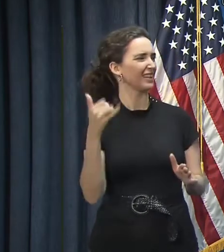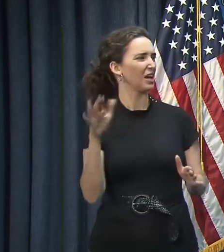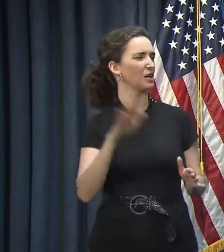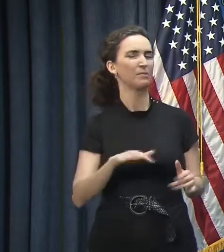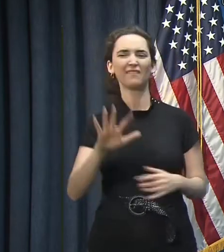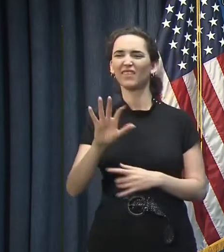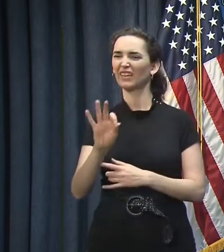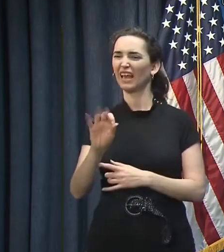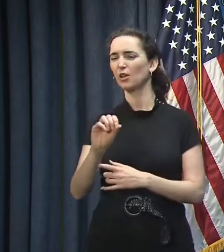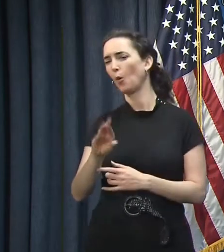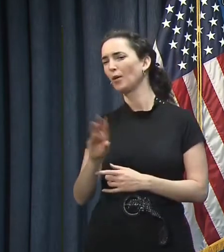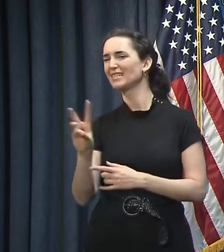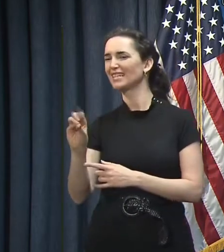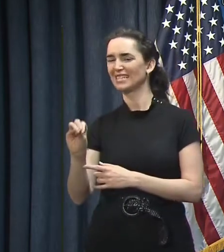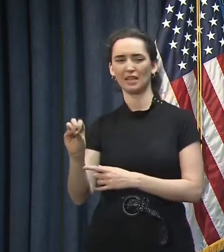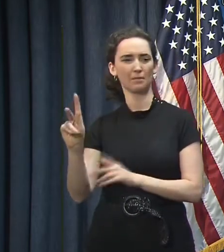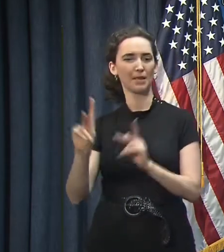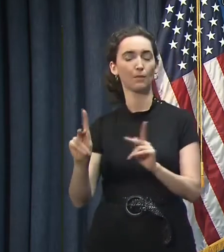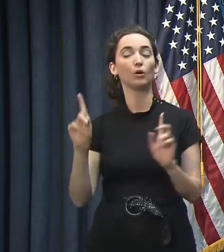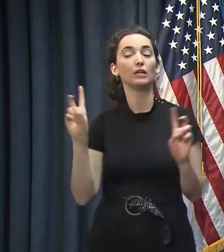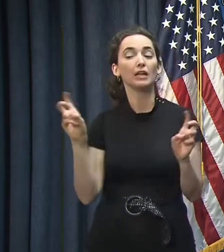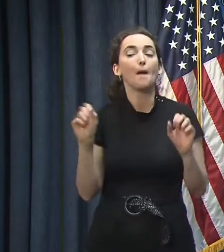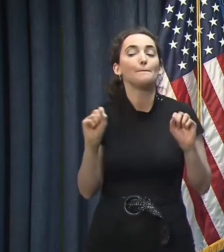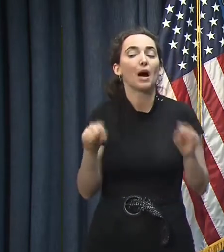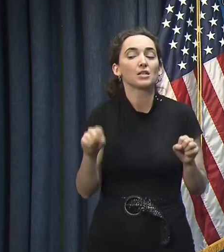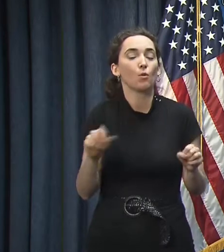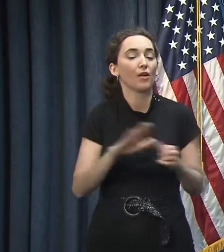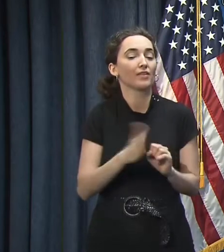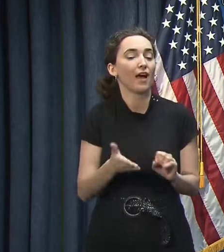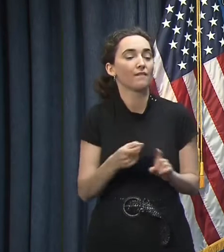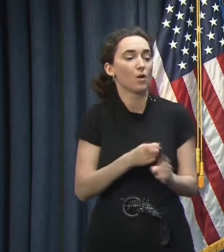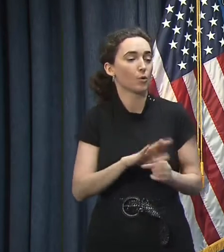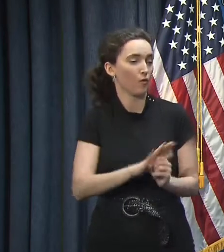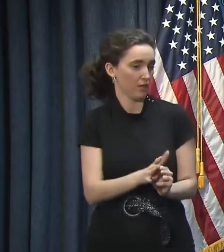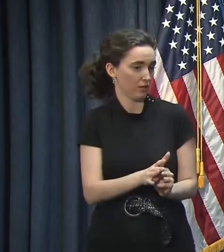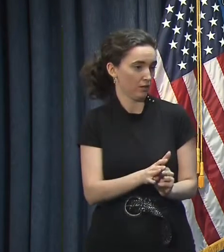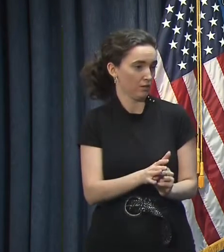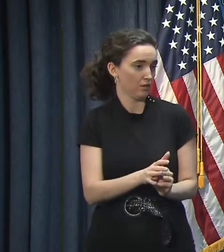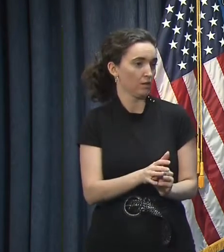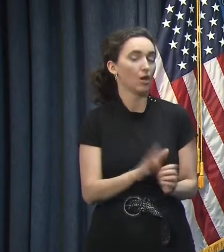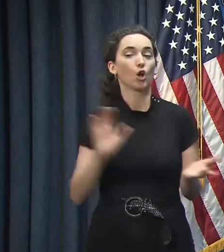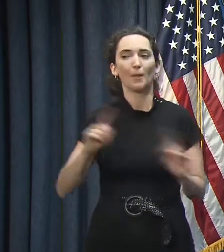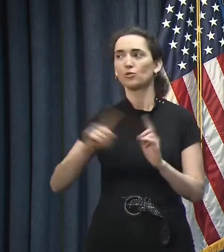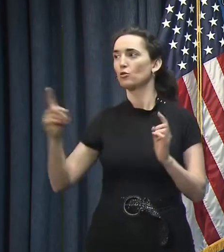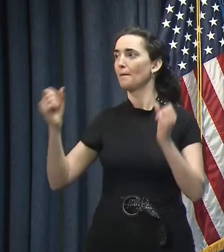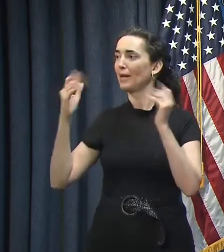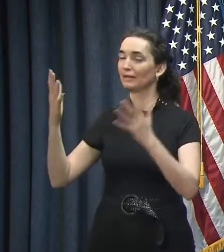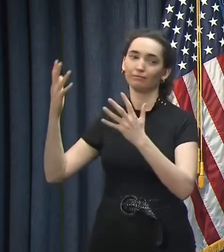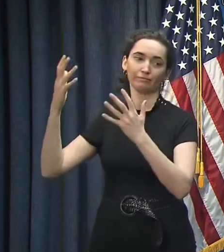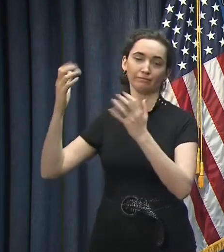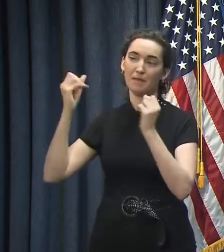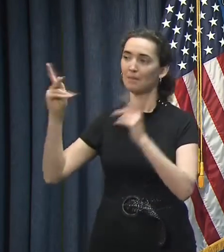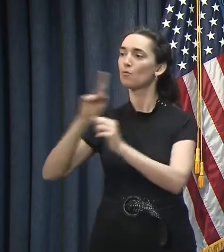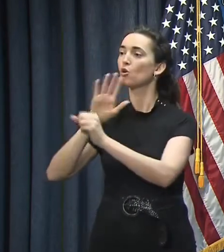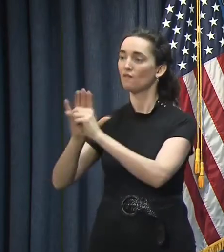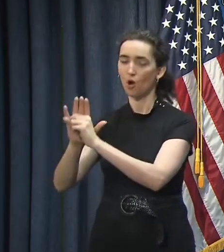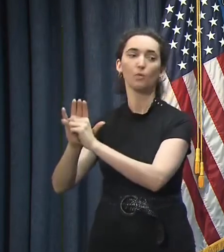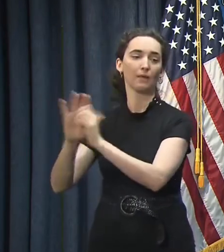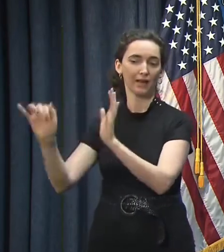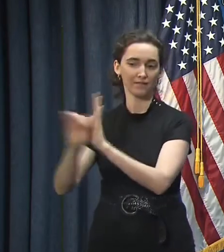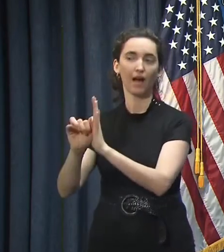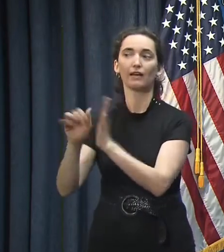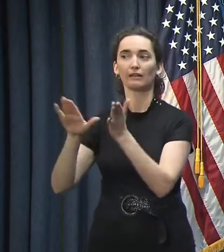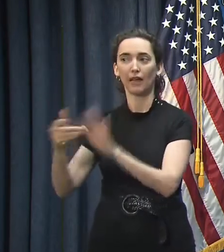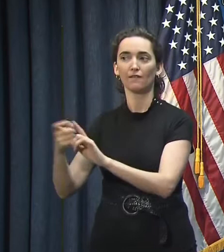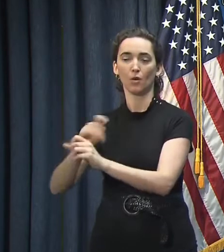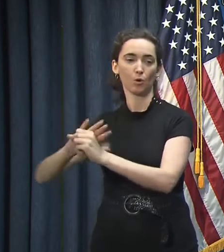like 59 or 60 probable COVID-related deaths in comparison with the sadly larger number that we have of confirmed deaths. So I think in